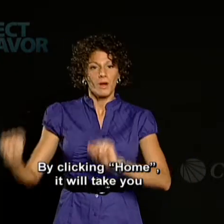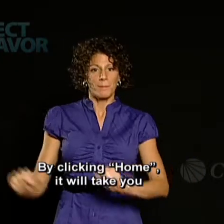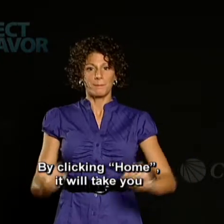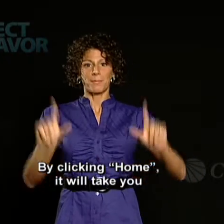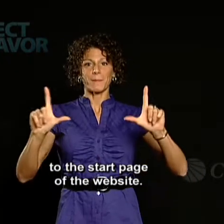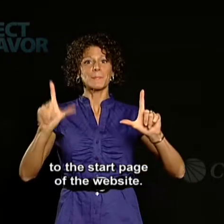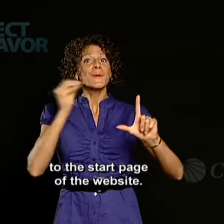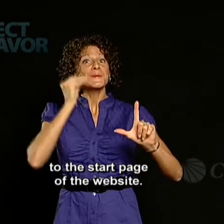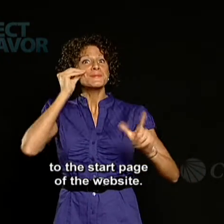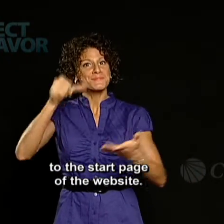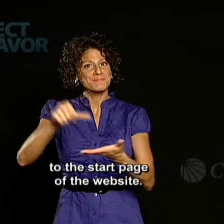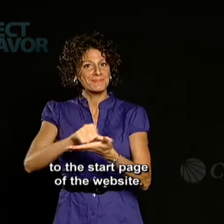you to the start page of the website.